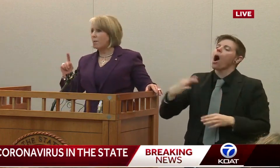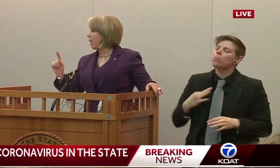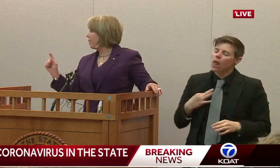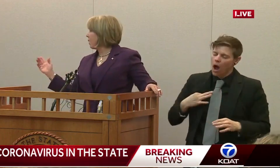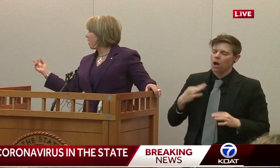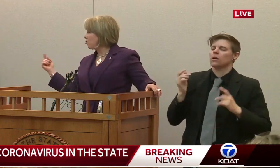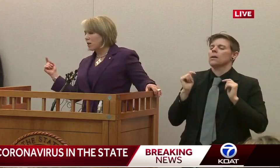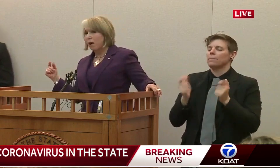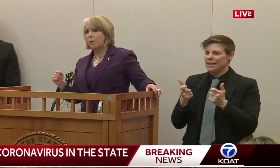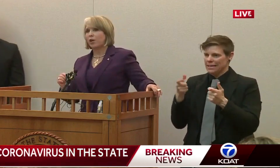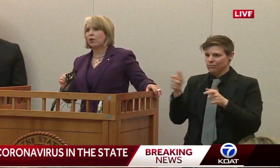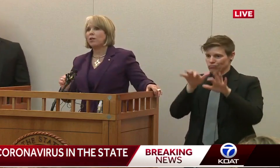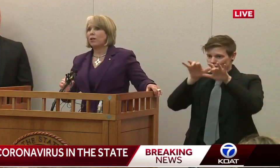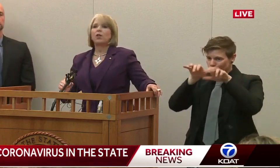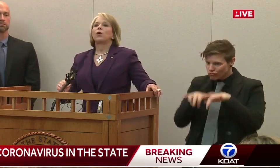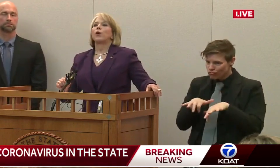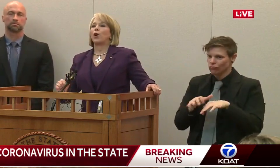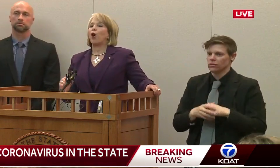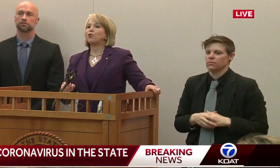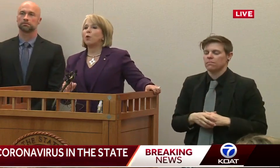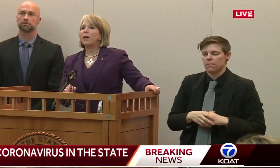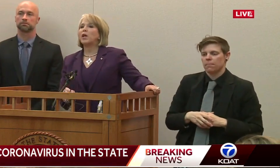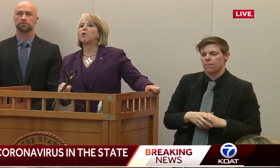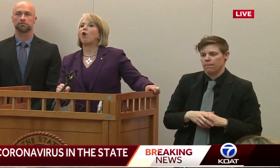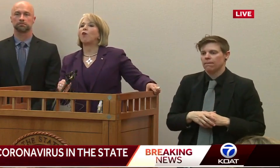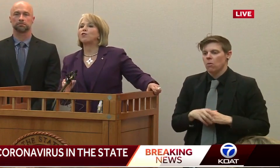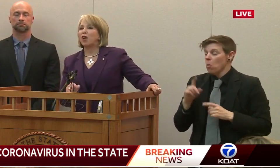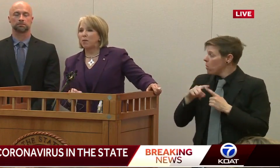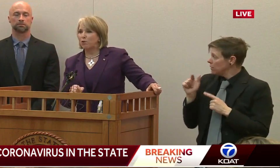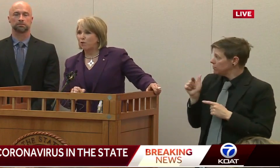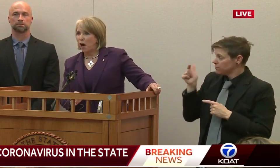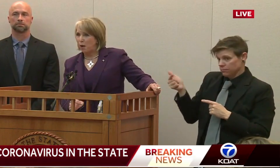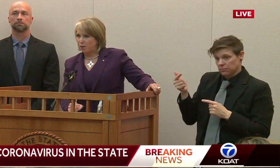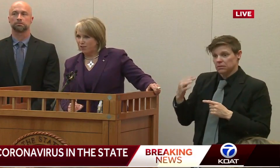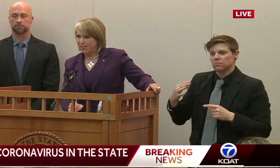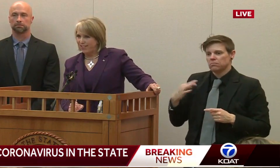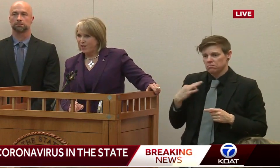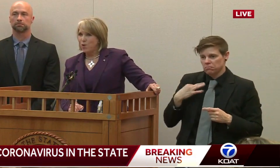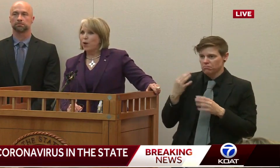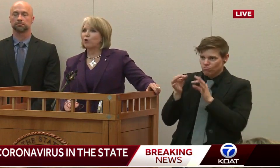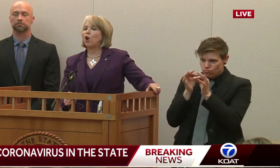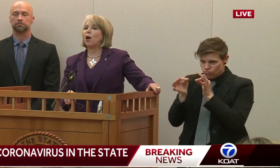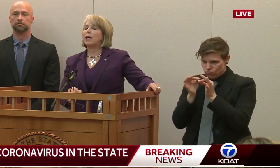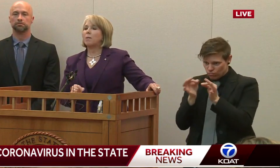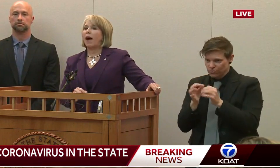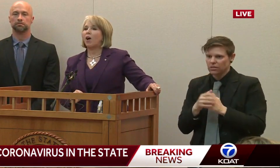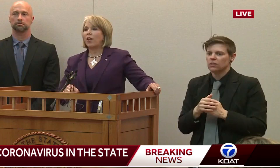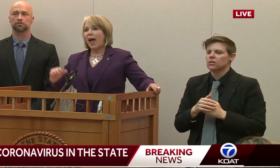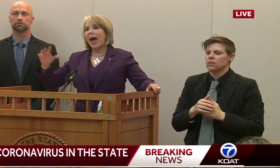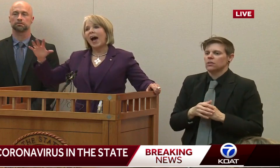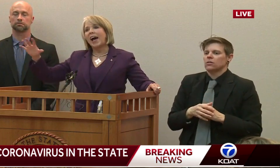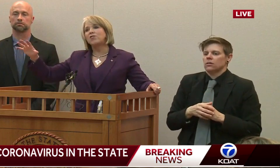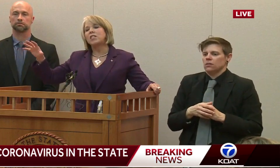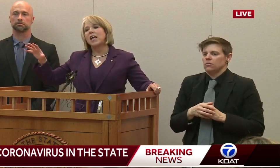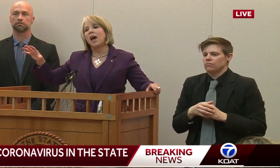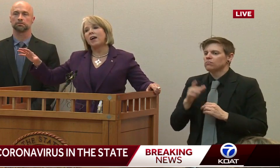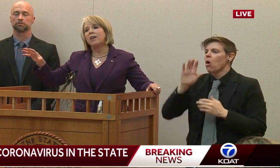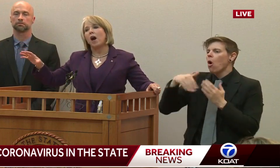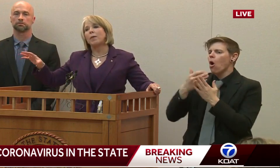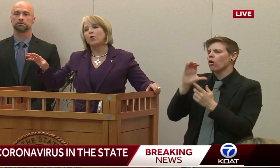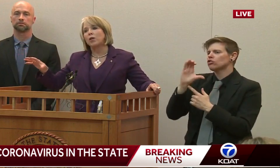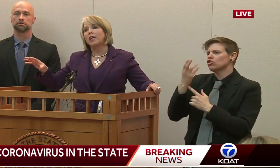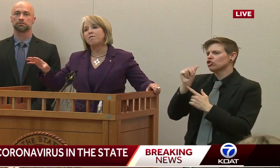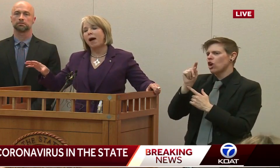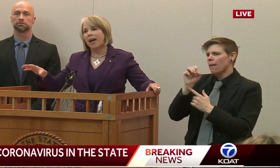would like to add, but as you come up here, we are also meeting with all the chambers of commerces. We are talking about as the